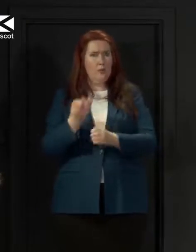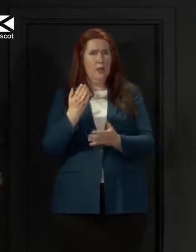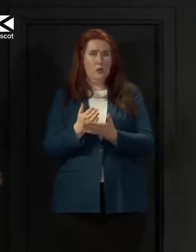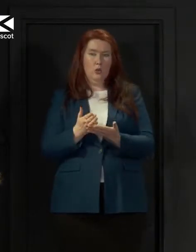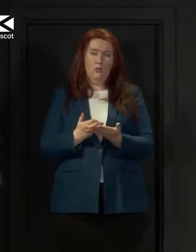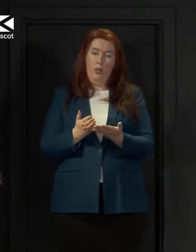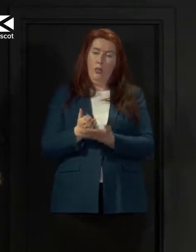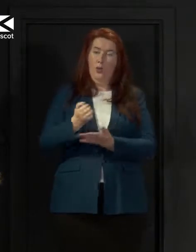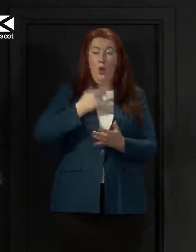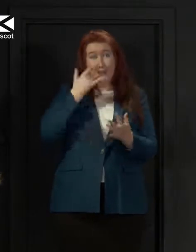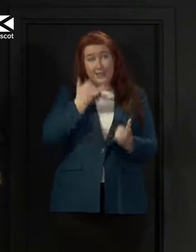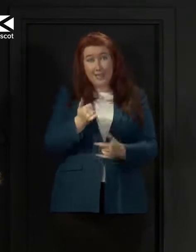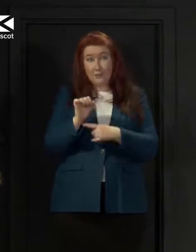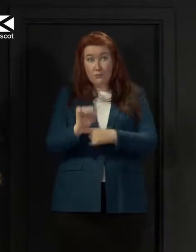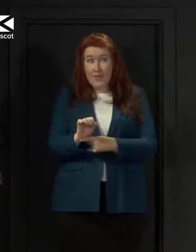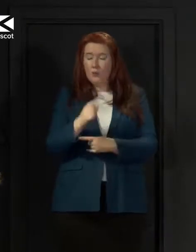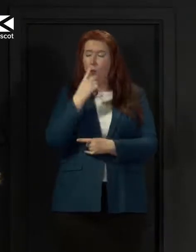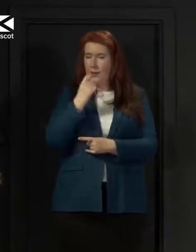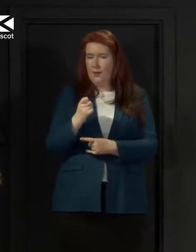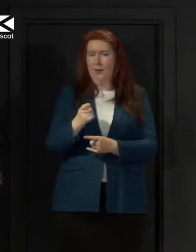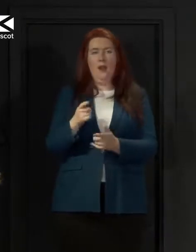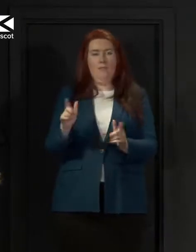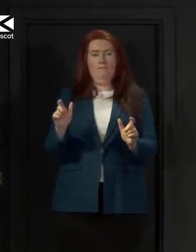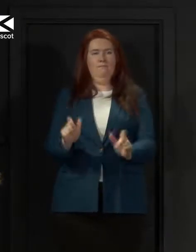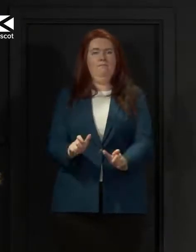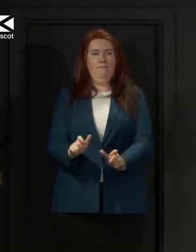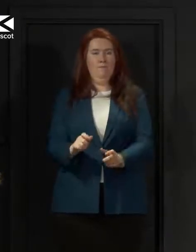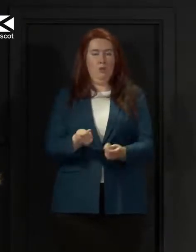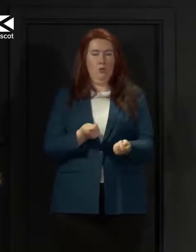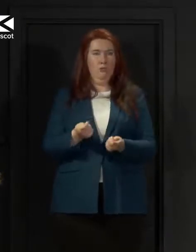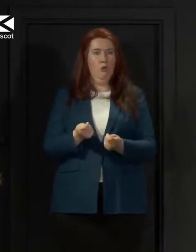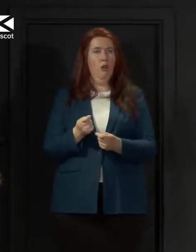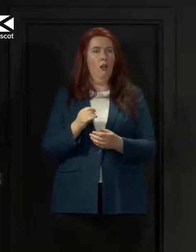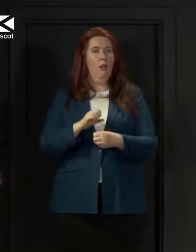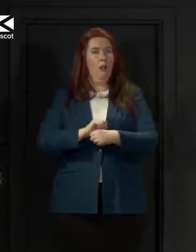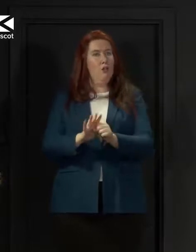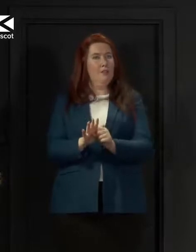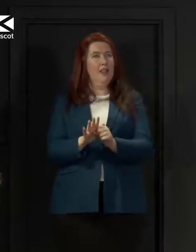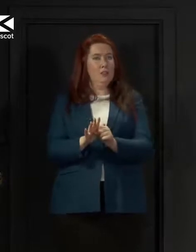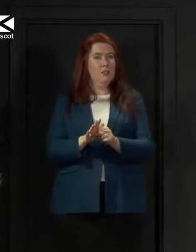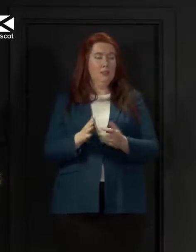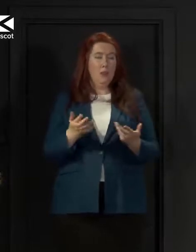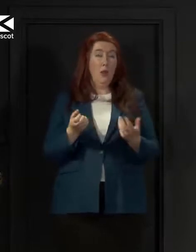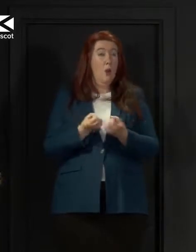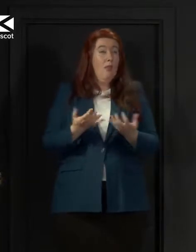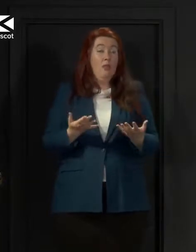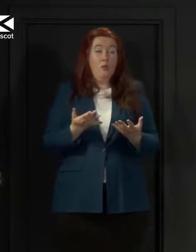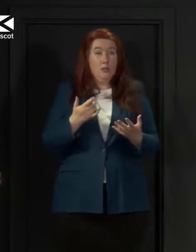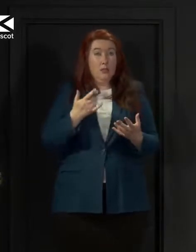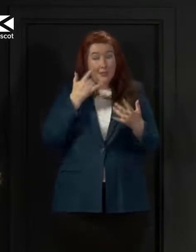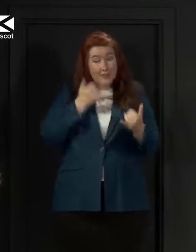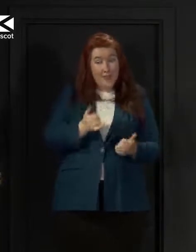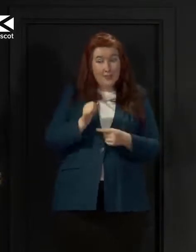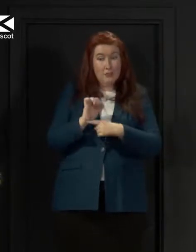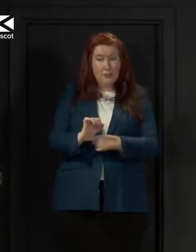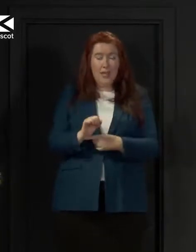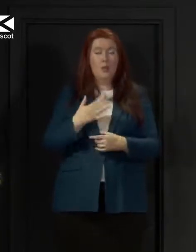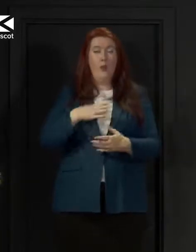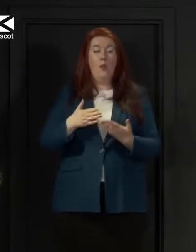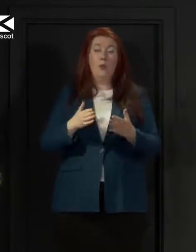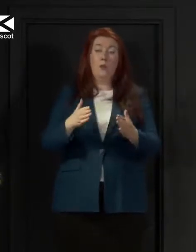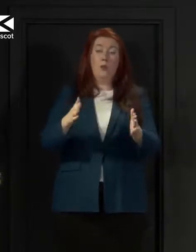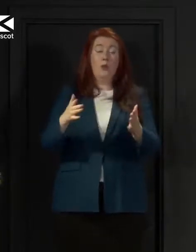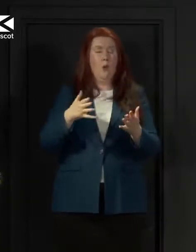important element without test and protect you cannot control the virus as you ease lockdown measures and therefore